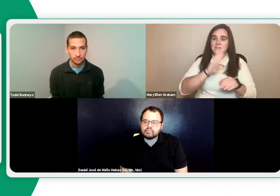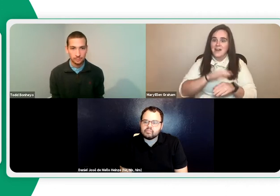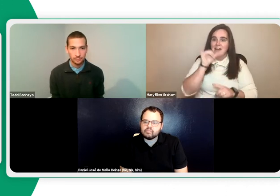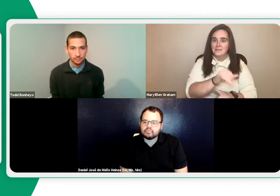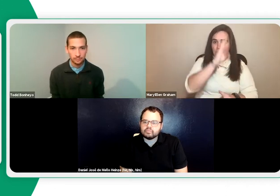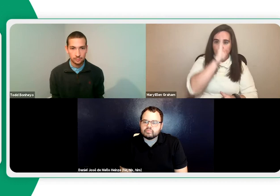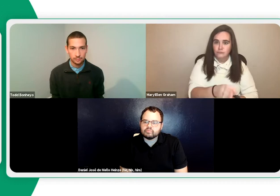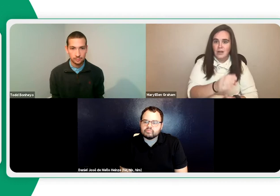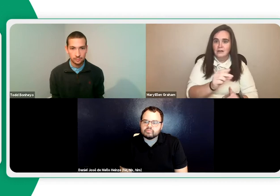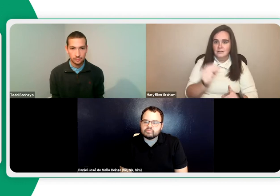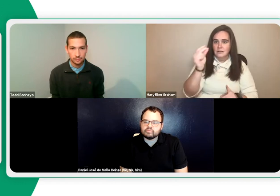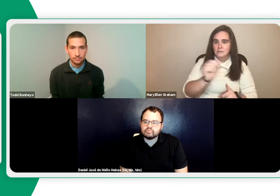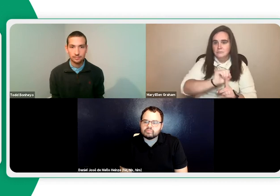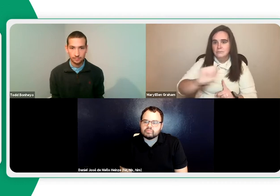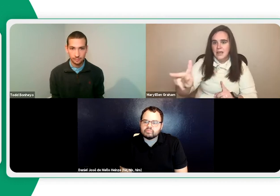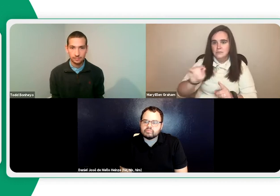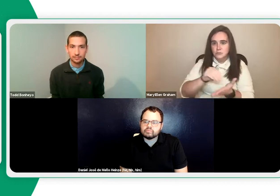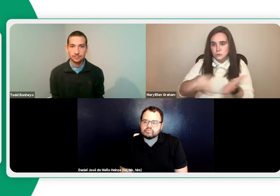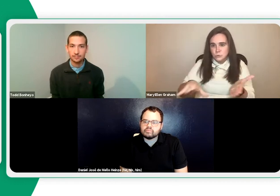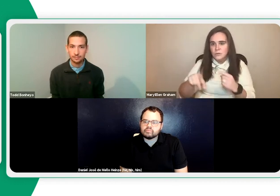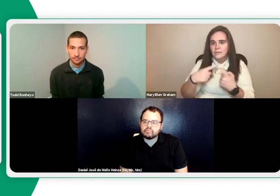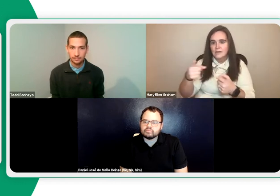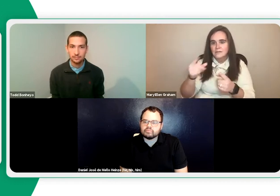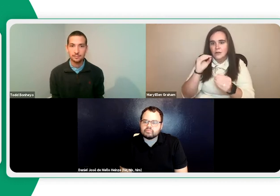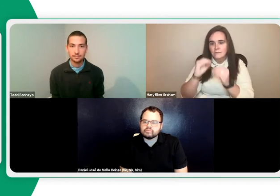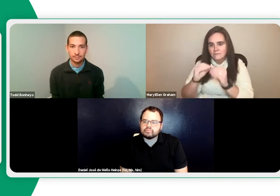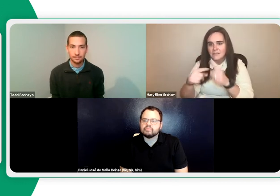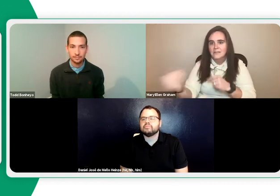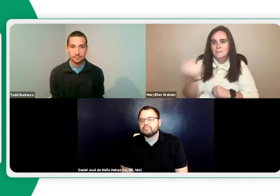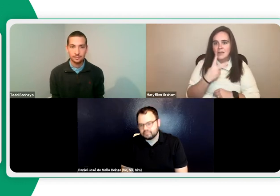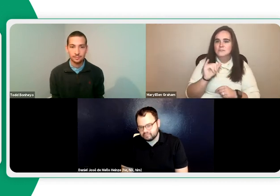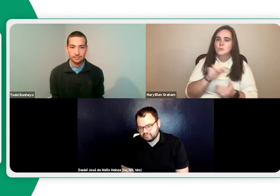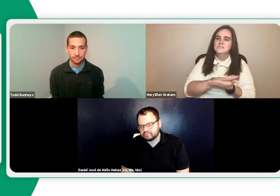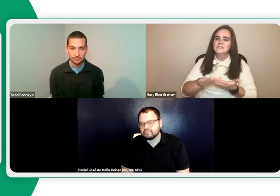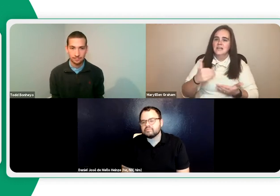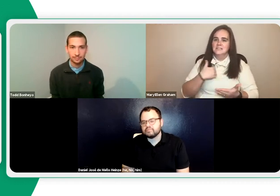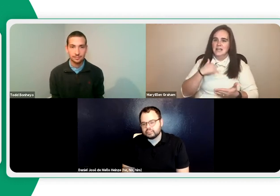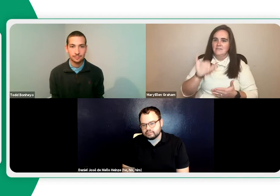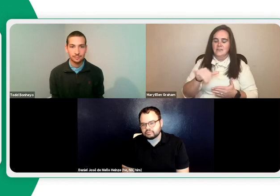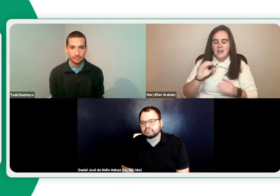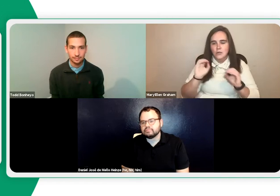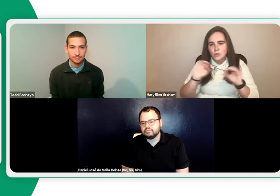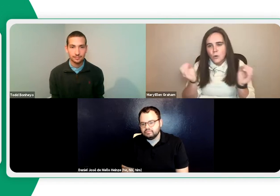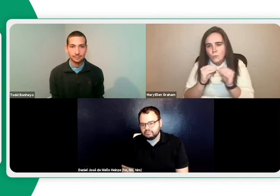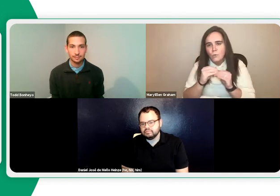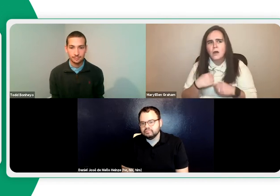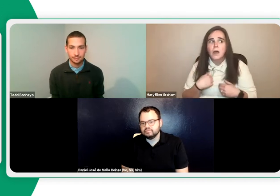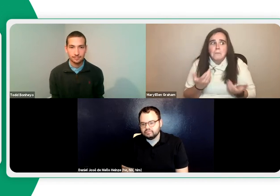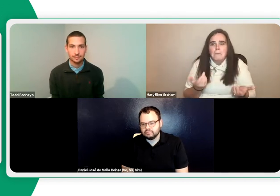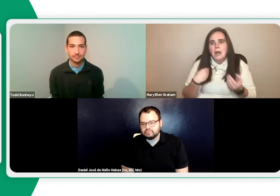and write my notes on their notes directly. So I could write and correspond directly back to that student so they could make the fix and the edit